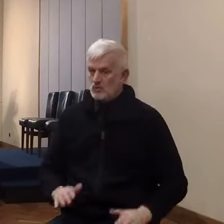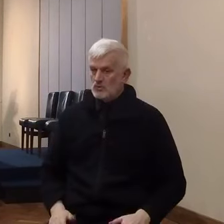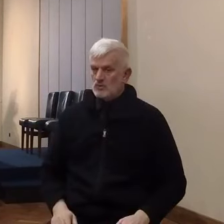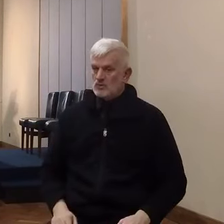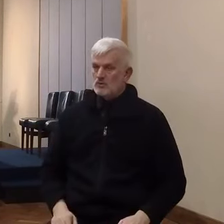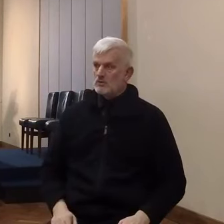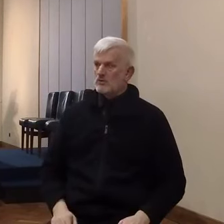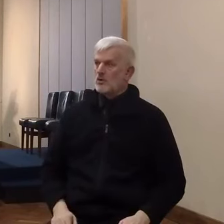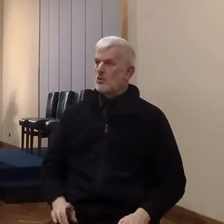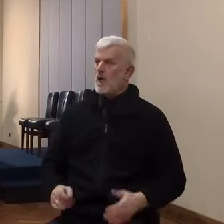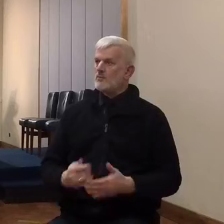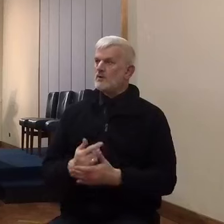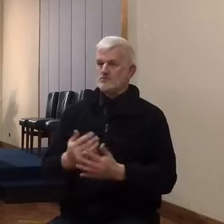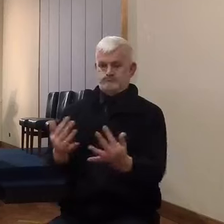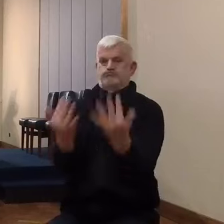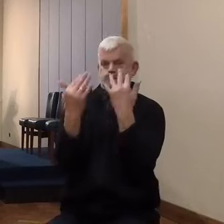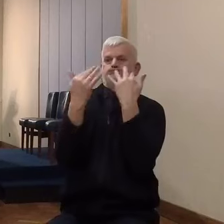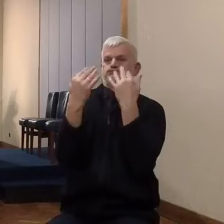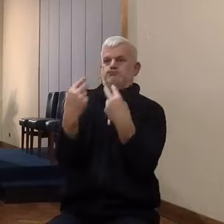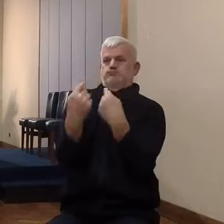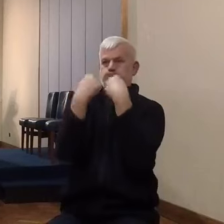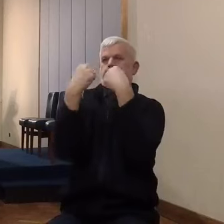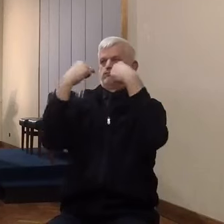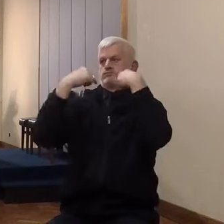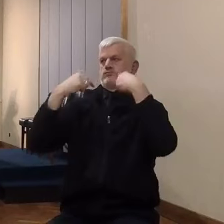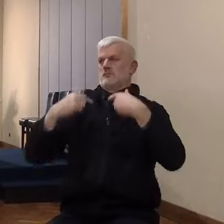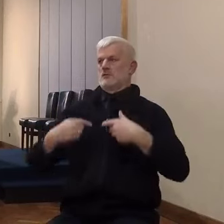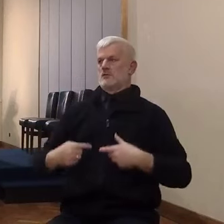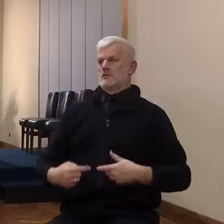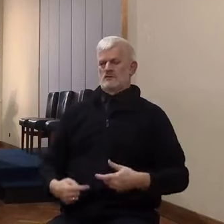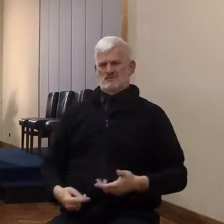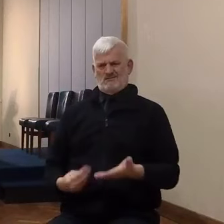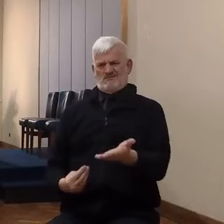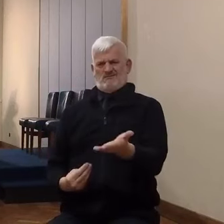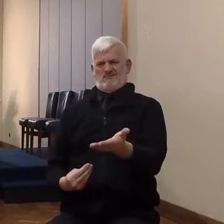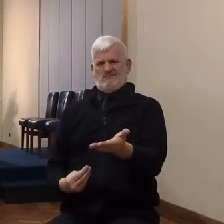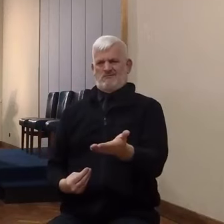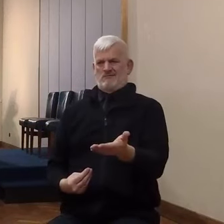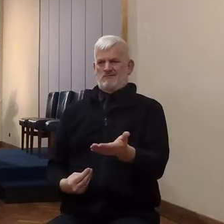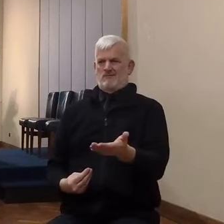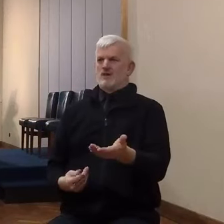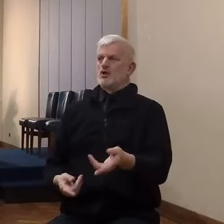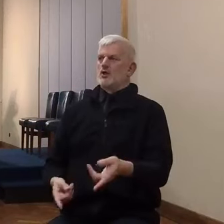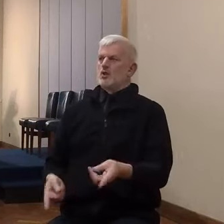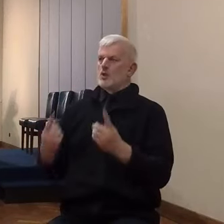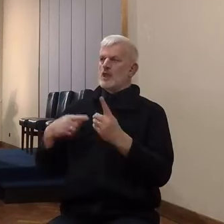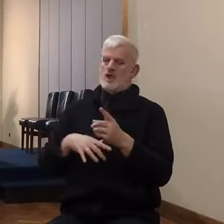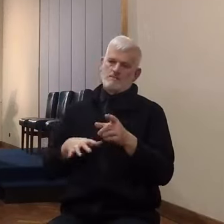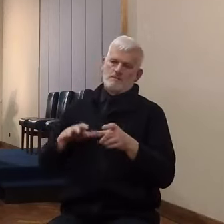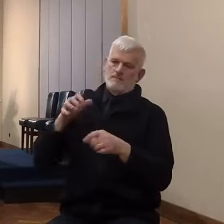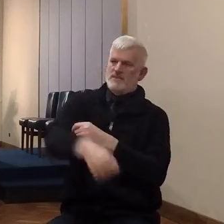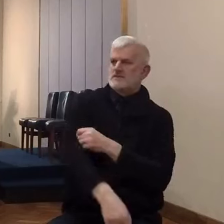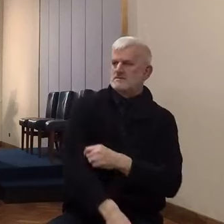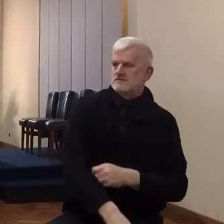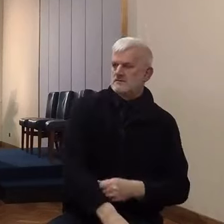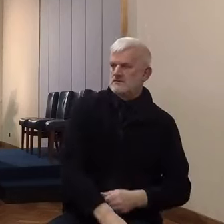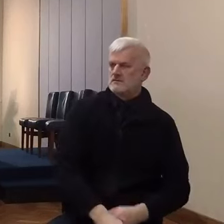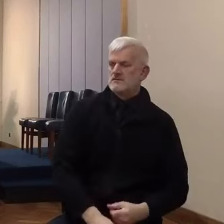attacked mercilessly, and God gave them the victory, and then they were attacked a second time,